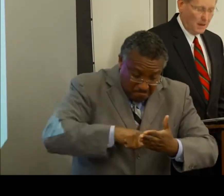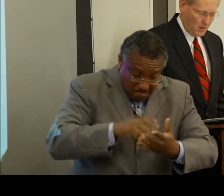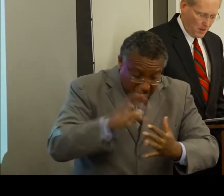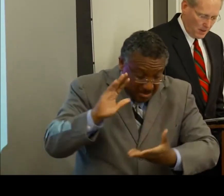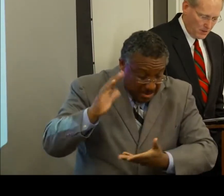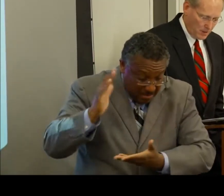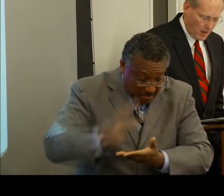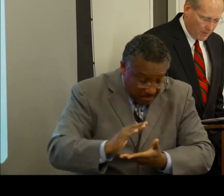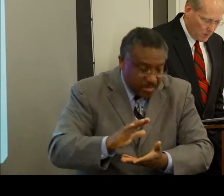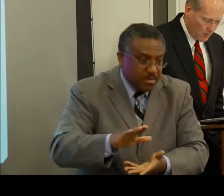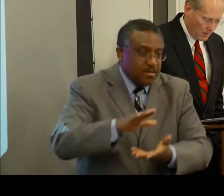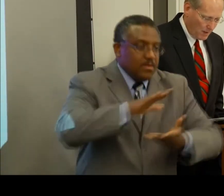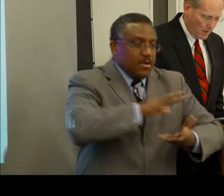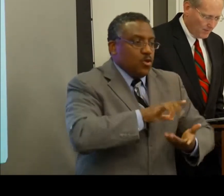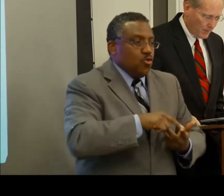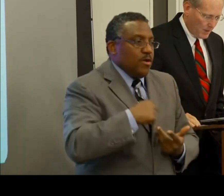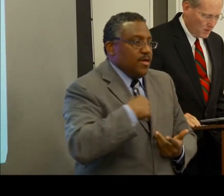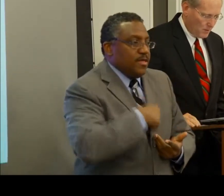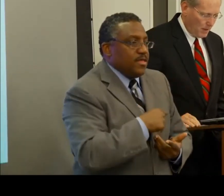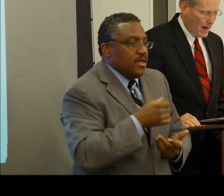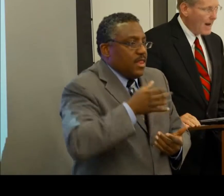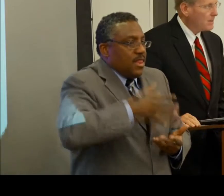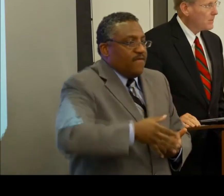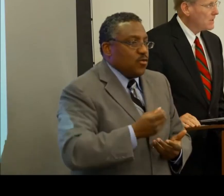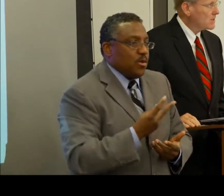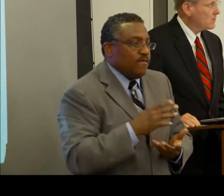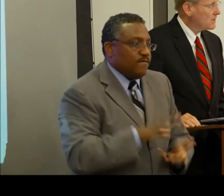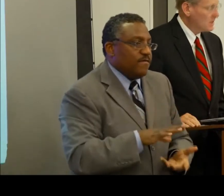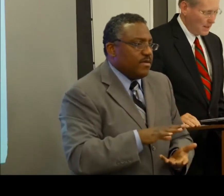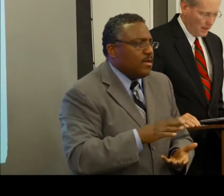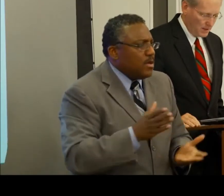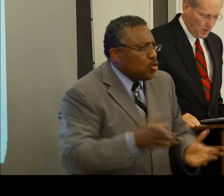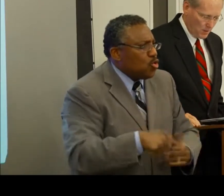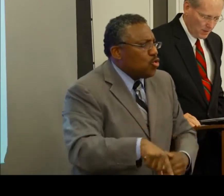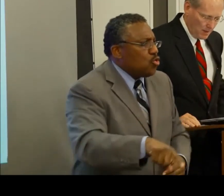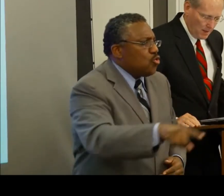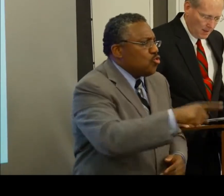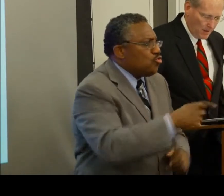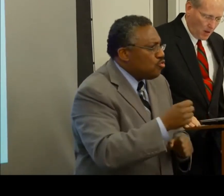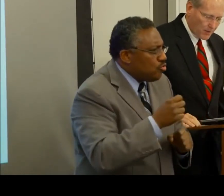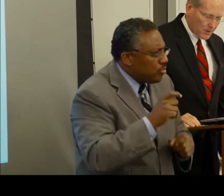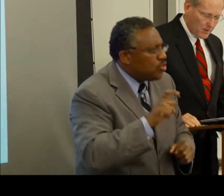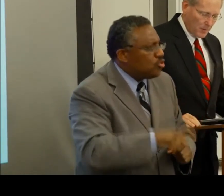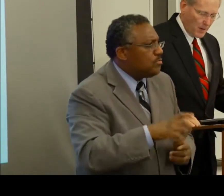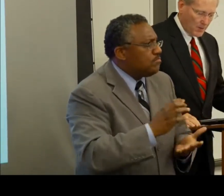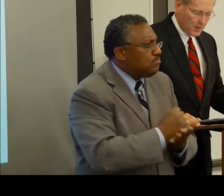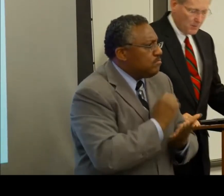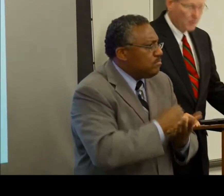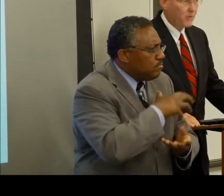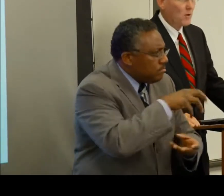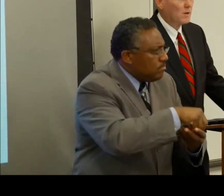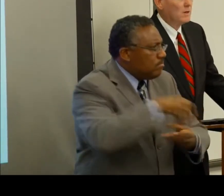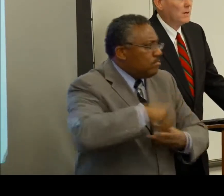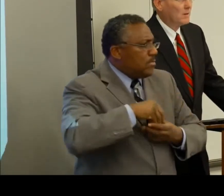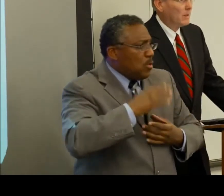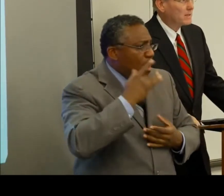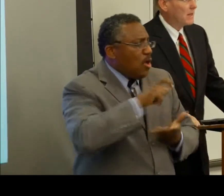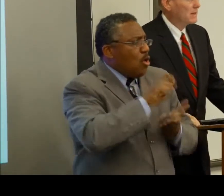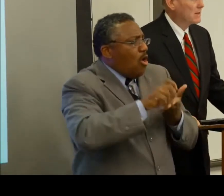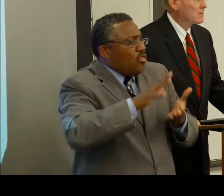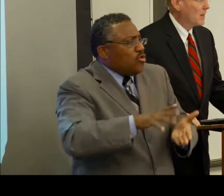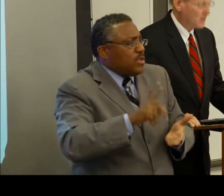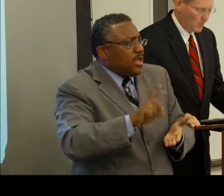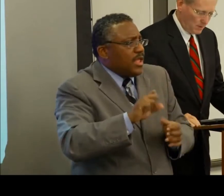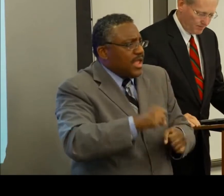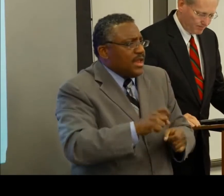And I encourage everyone here to be active participants today, so that the authors of the papers can put forward the